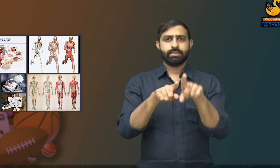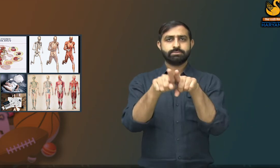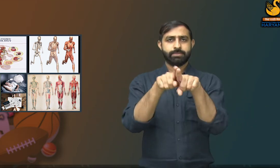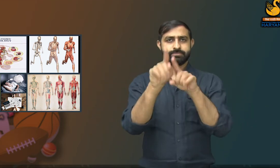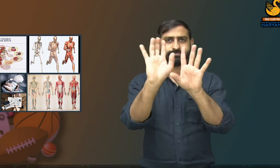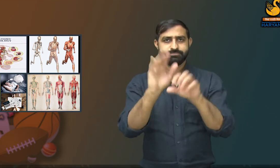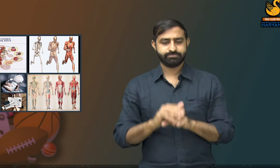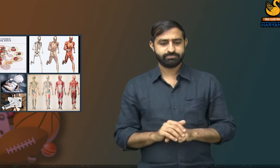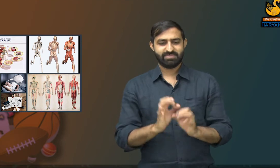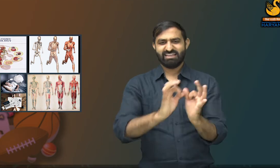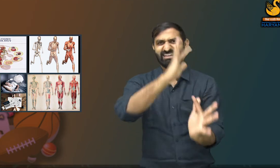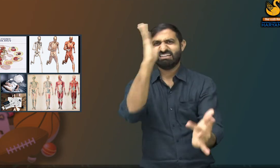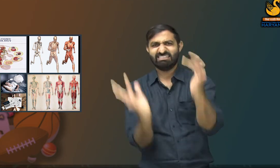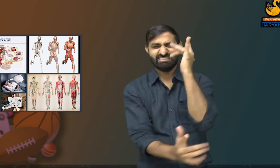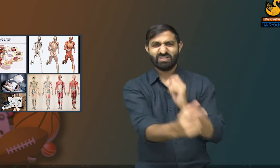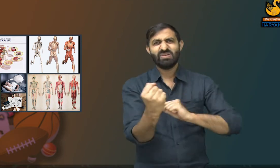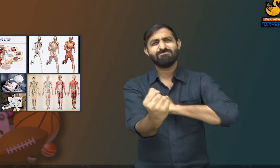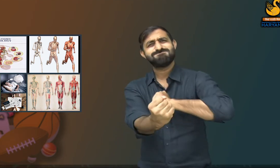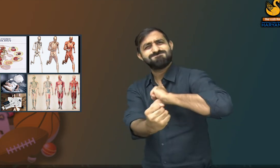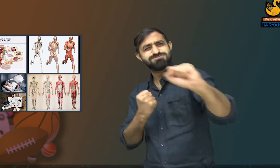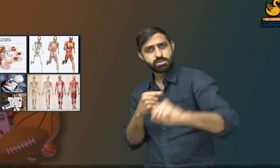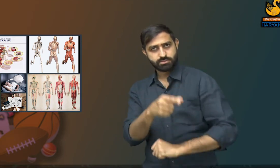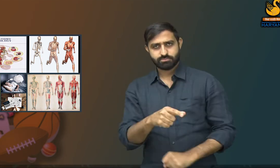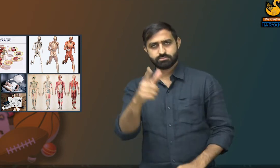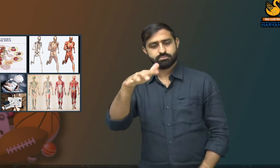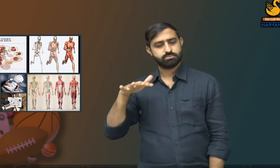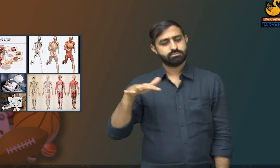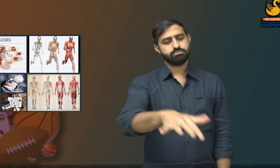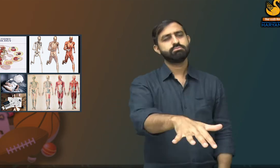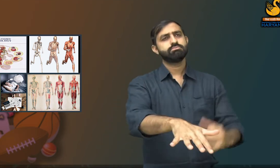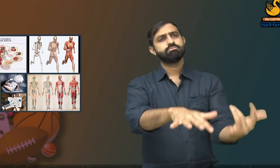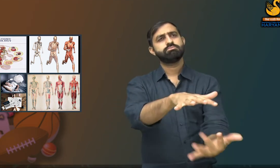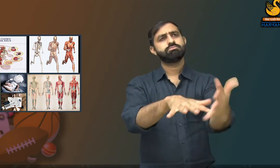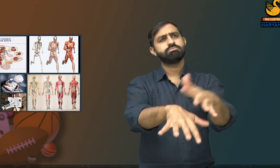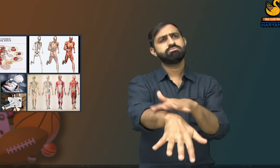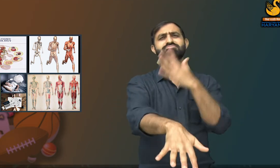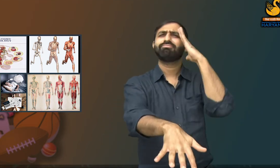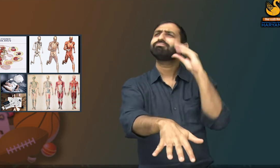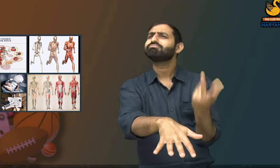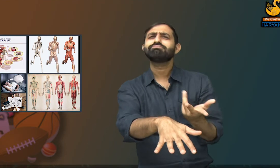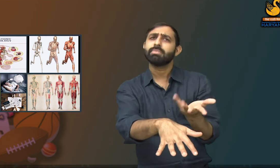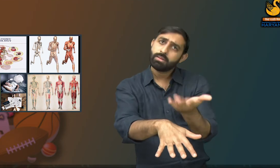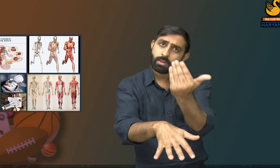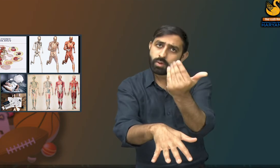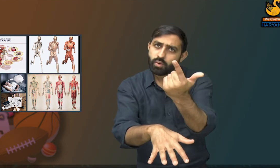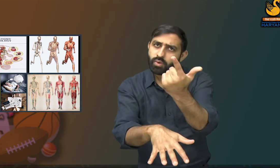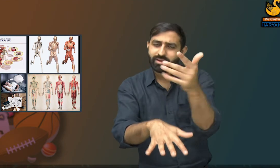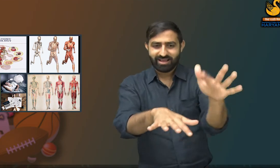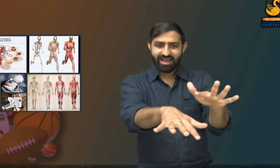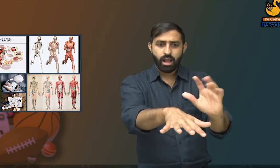Let us take an example. If we put our fingers on fire, will you not sense anything? We feel